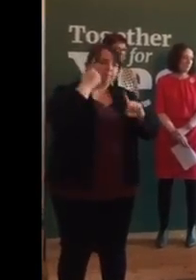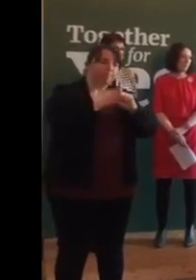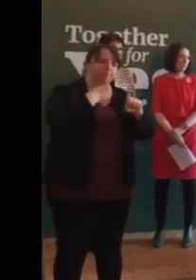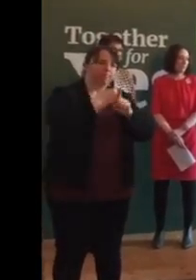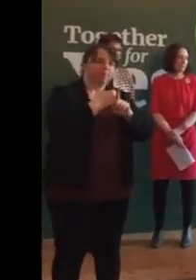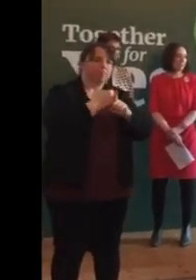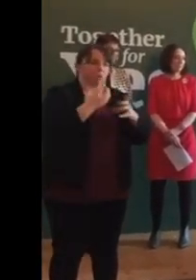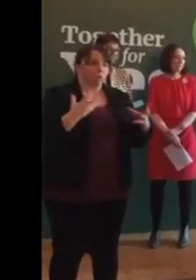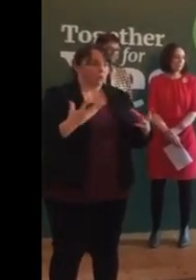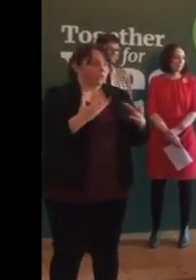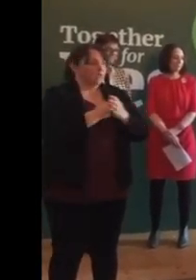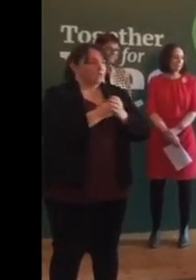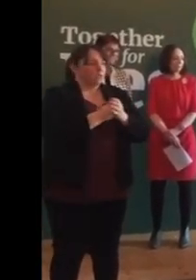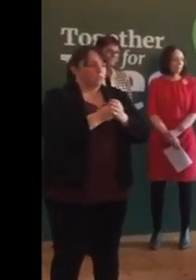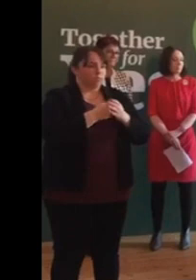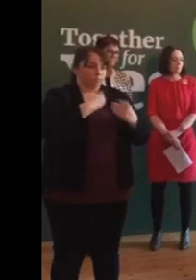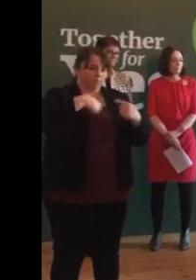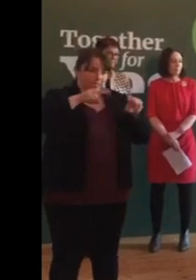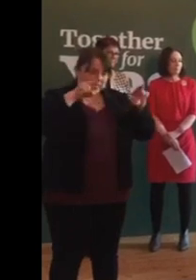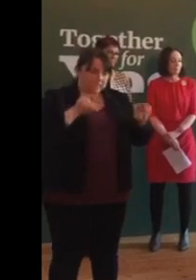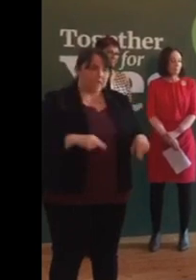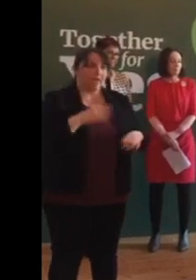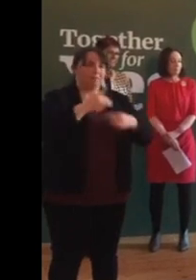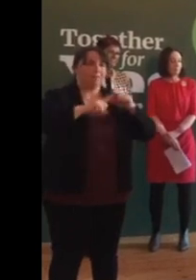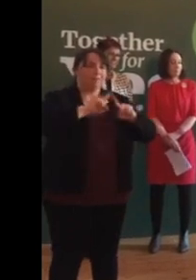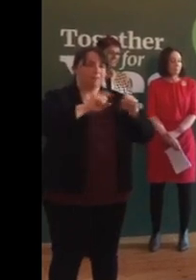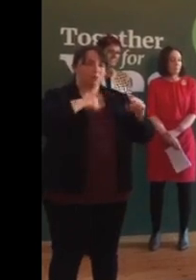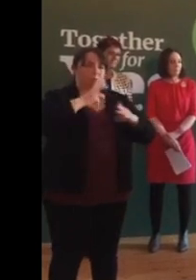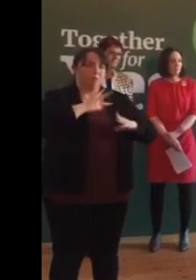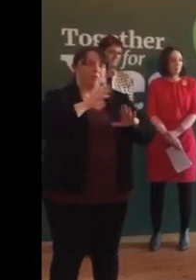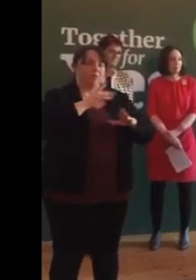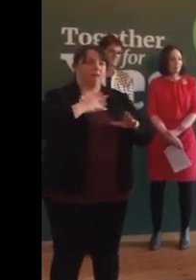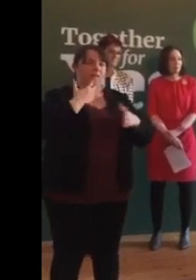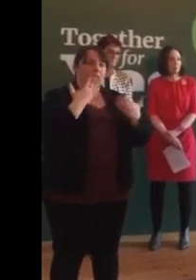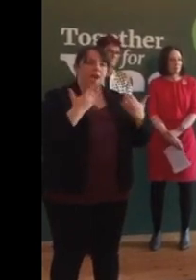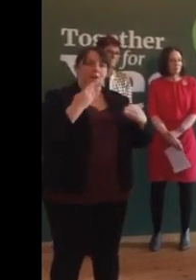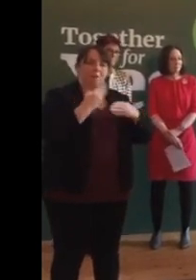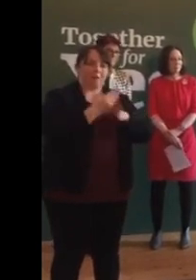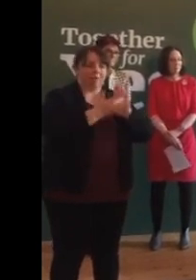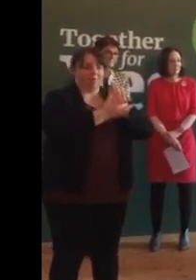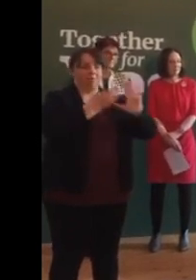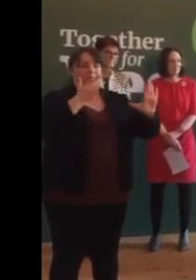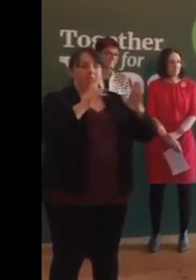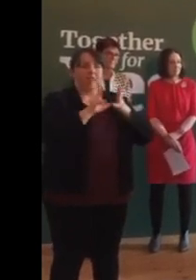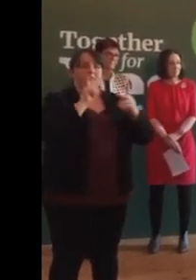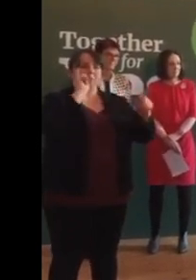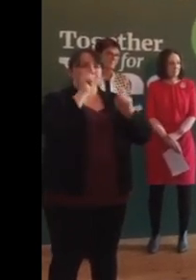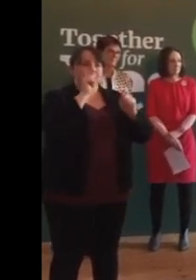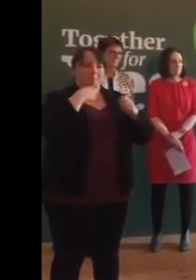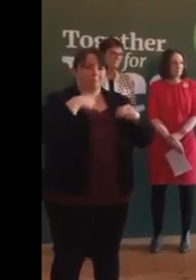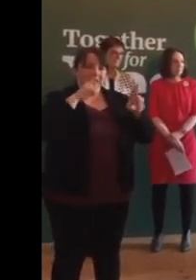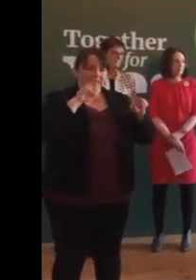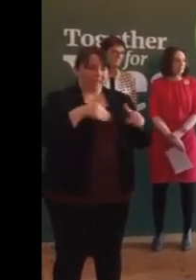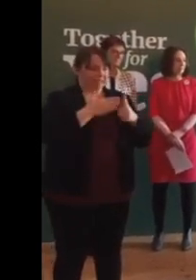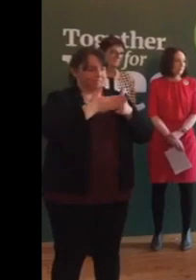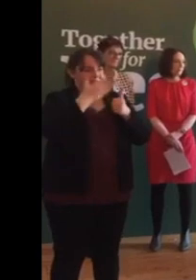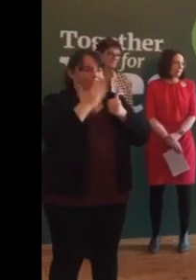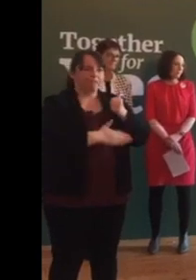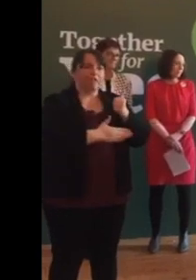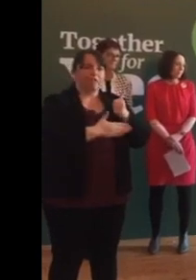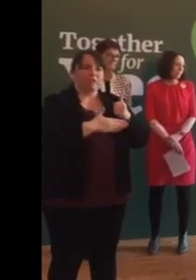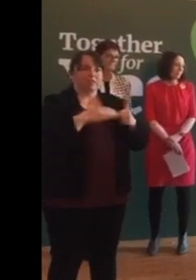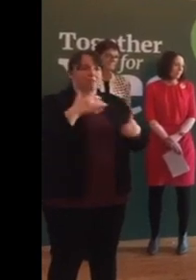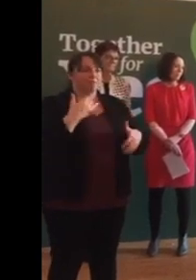Together we can make a real difference to women's lives by removing the Eighth Amendment and we can bring an end to the pain and